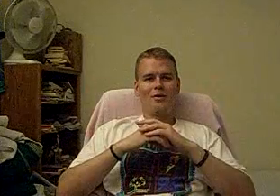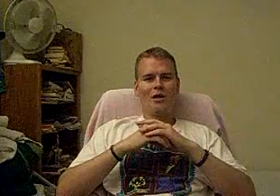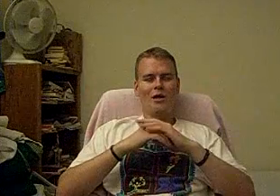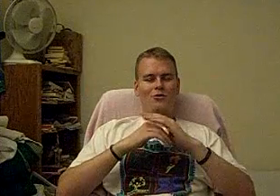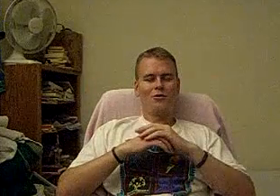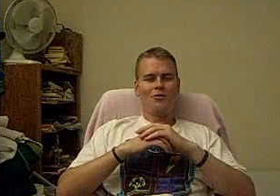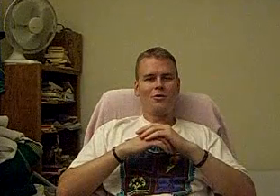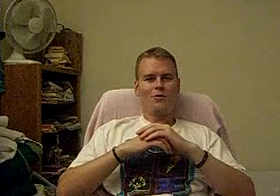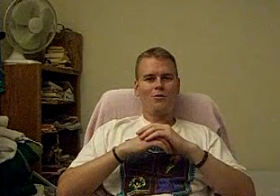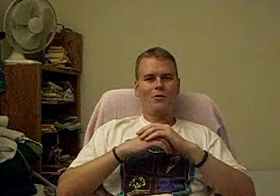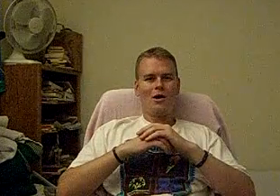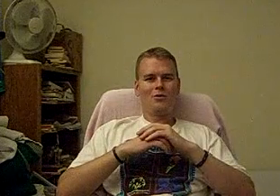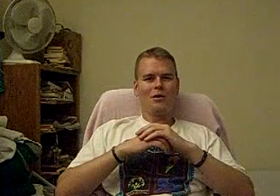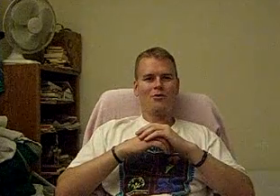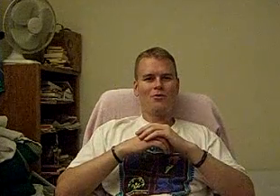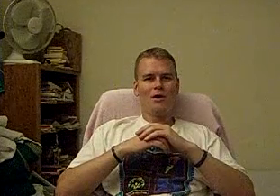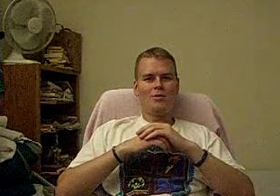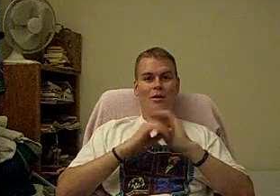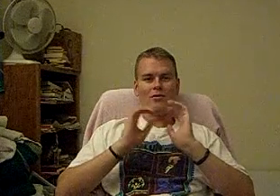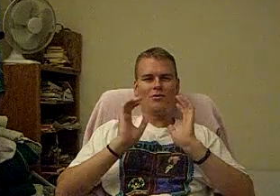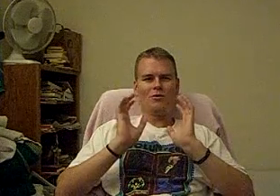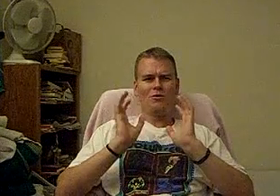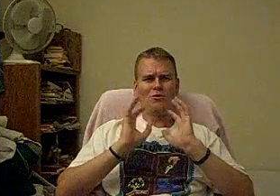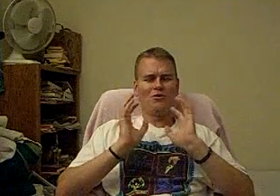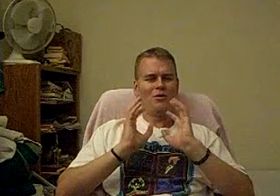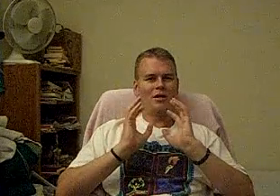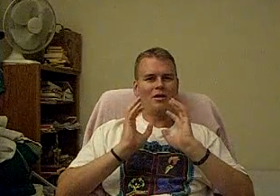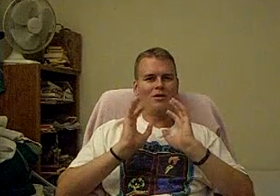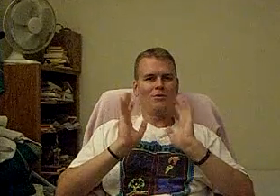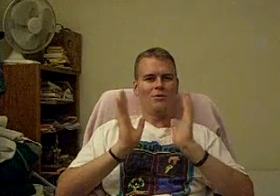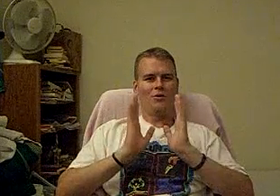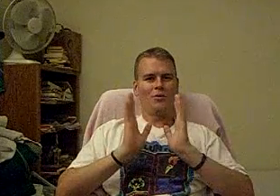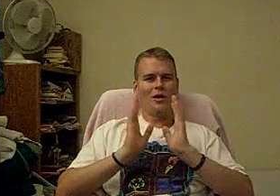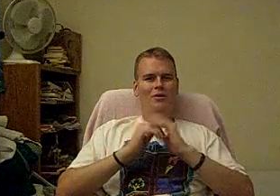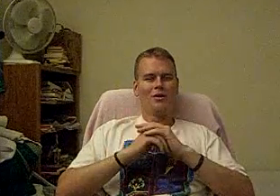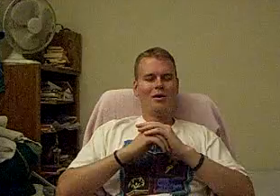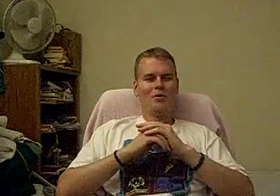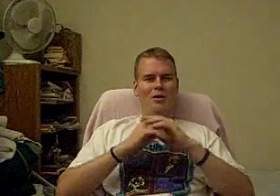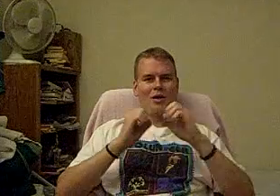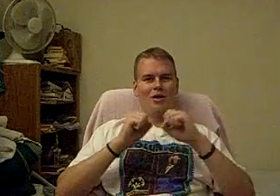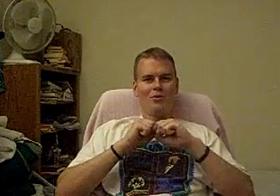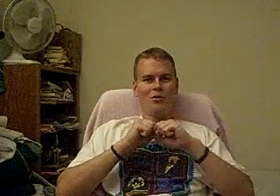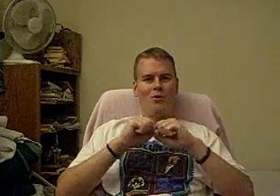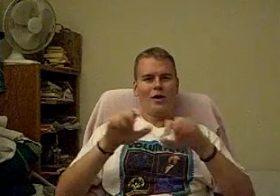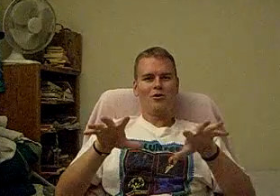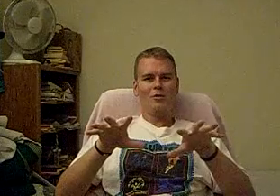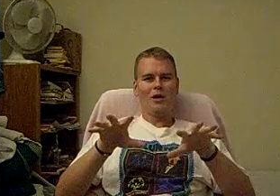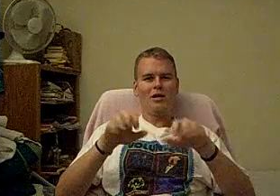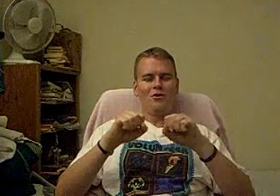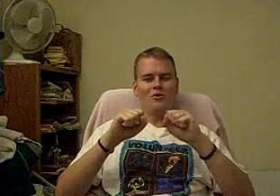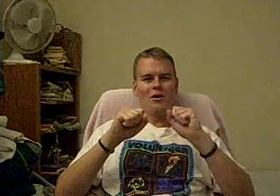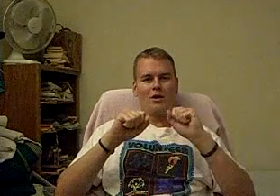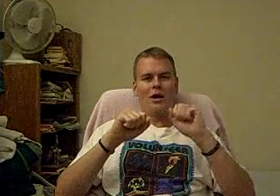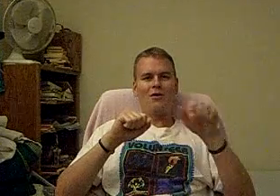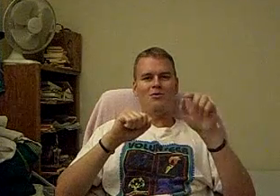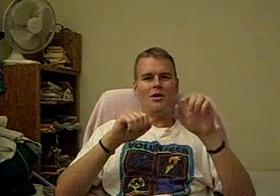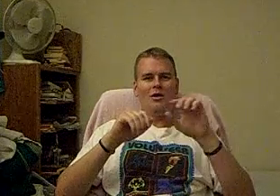in any sort of, you know, context or frame, unless it was specifically, you know, narrowed down. But I think, you know, the wider you made, you said, look, it has to be